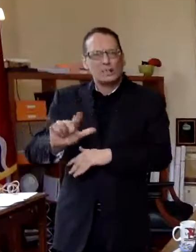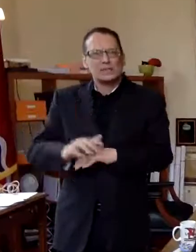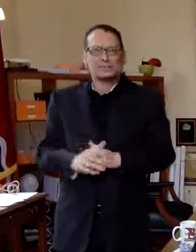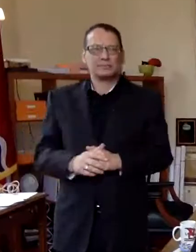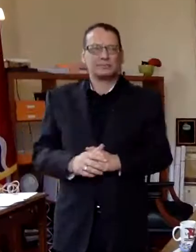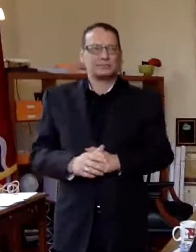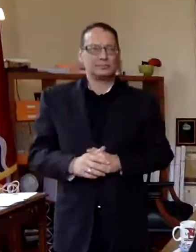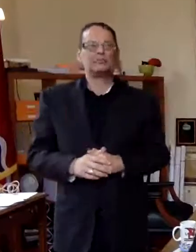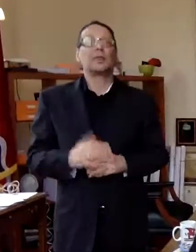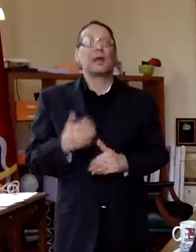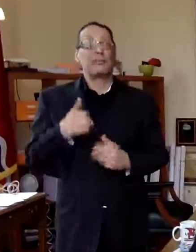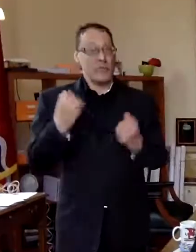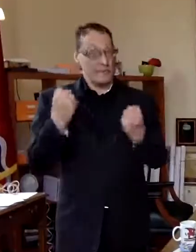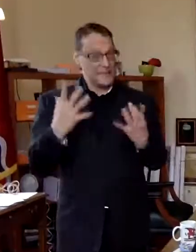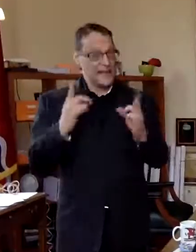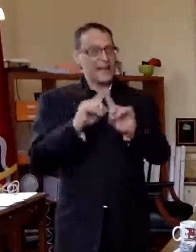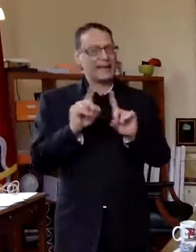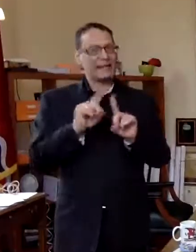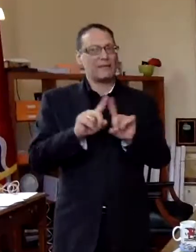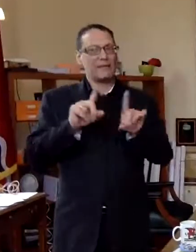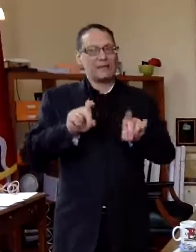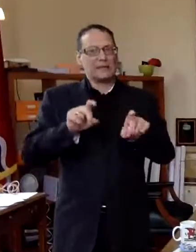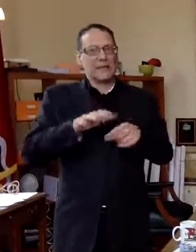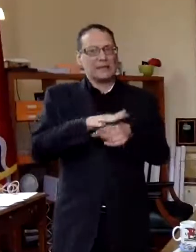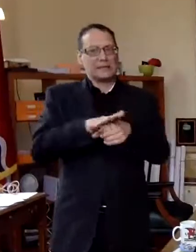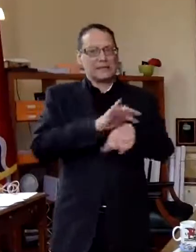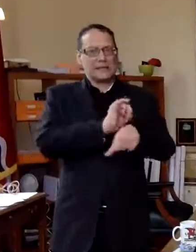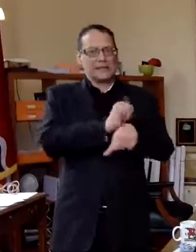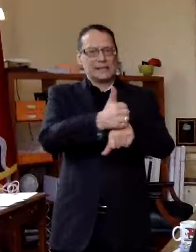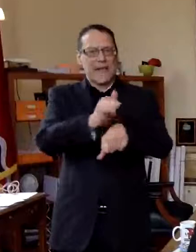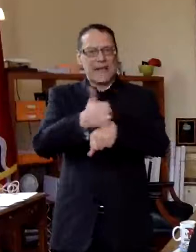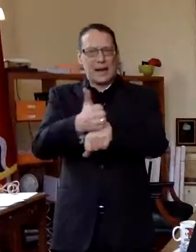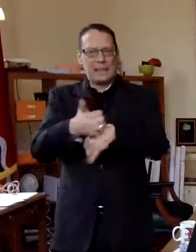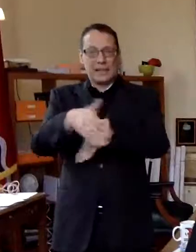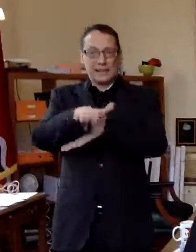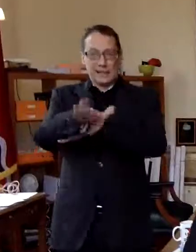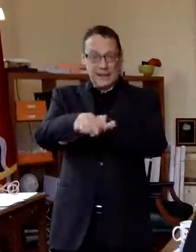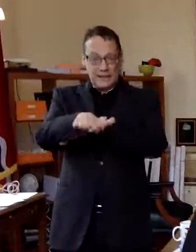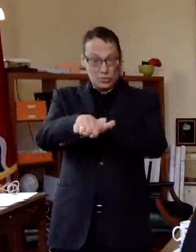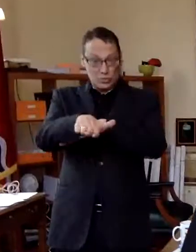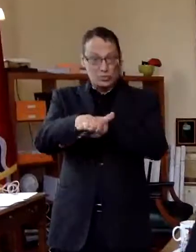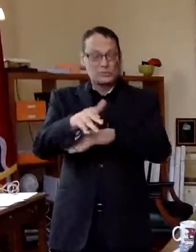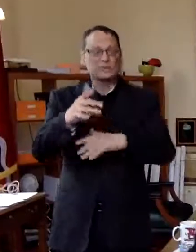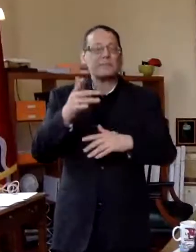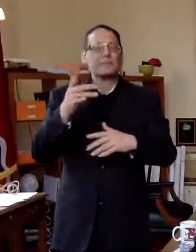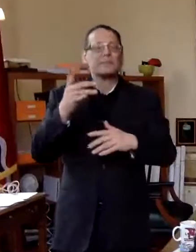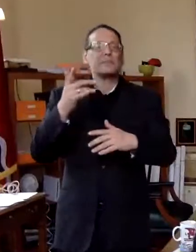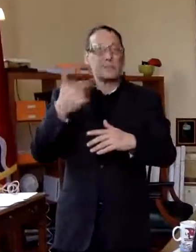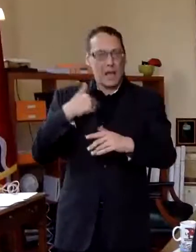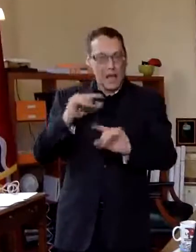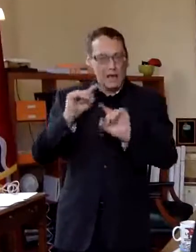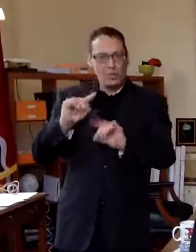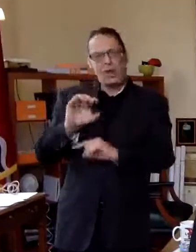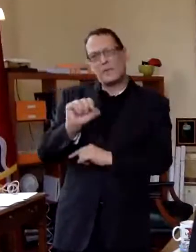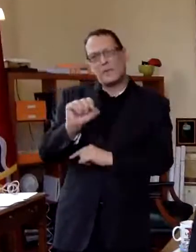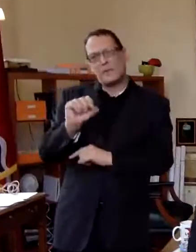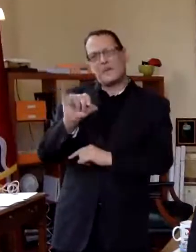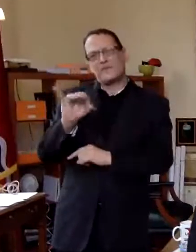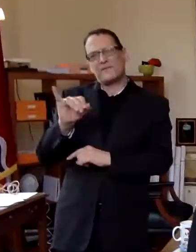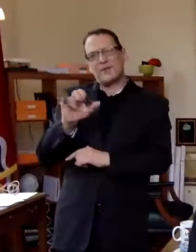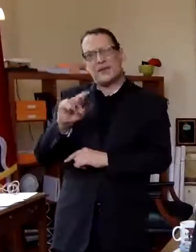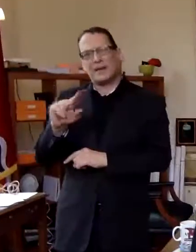have a number of test sites set up jerome and this afternoon uh i was at the affinia site at